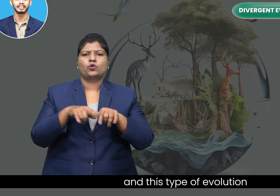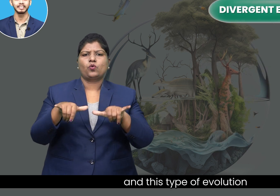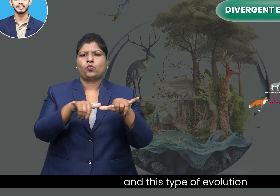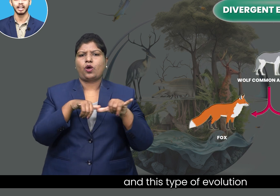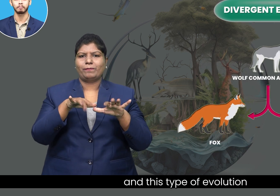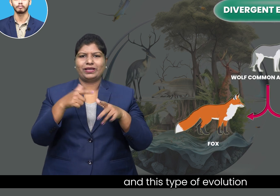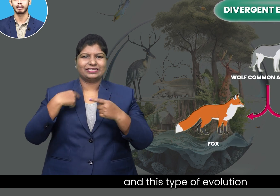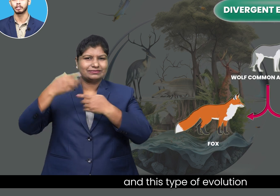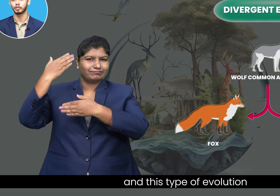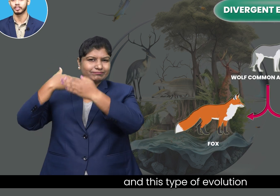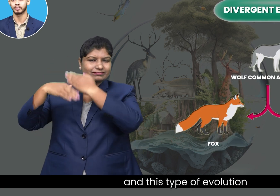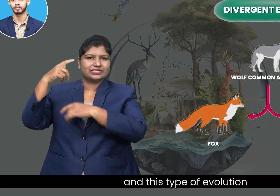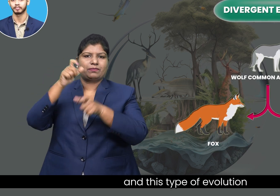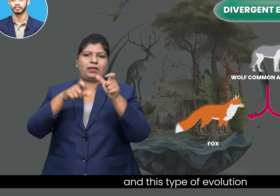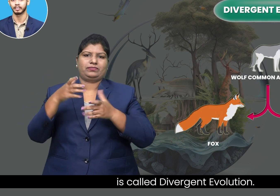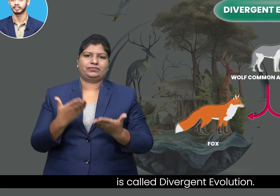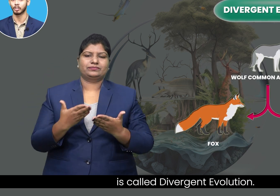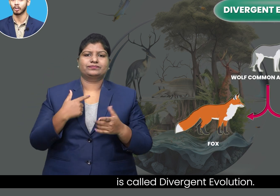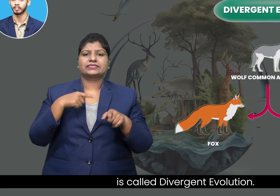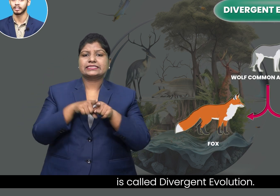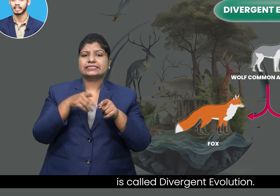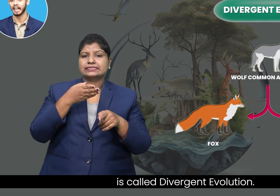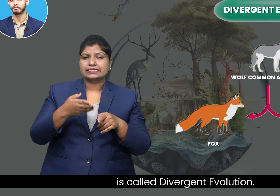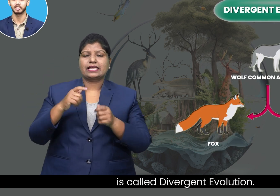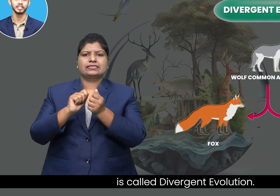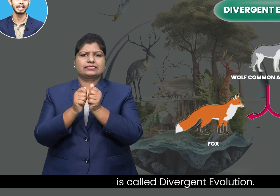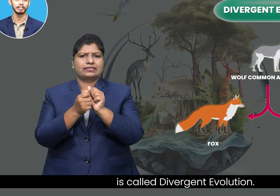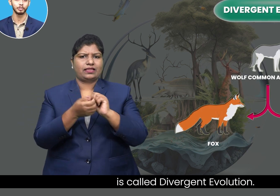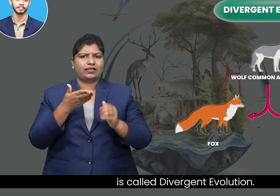this type of evolution is called divergent evolution.